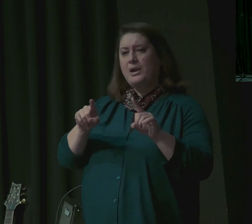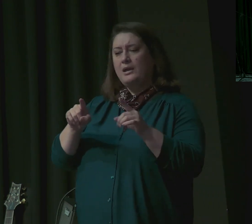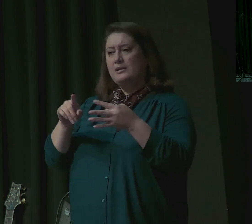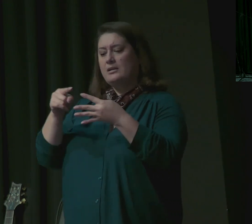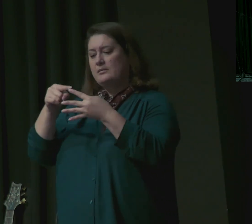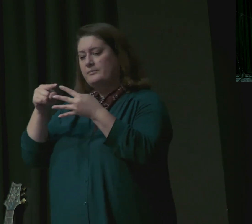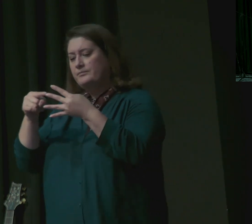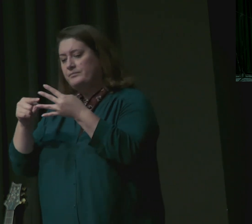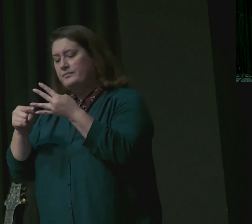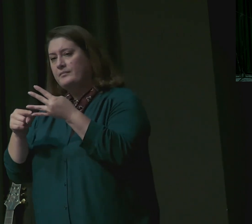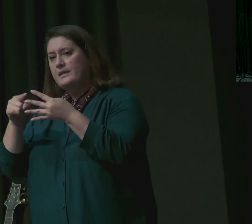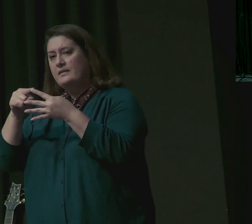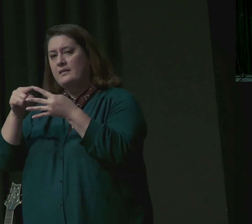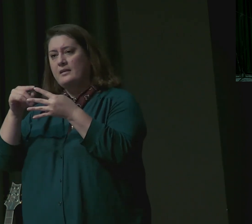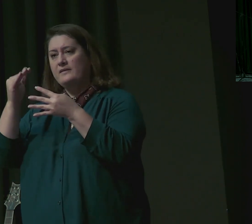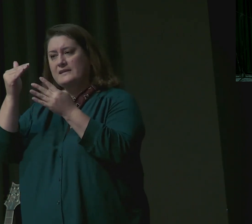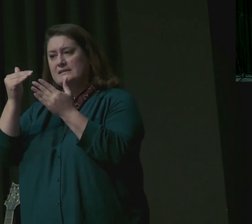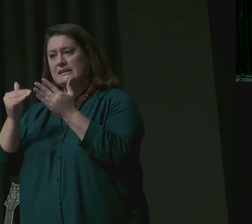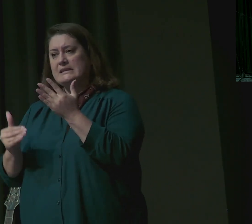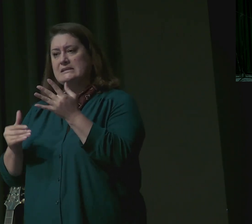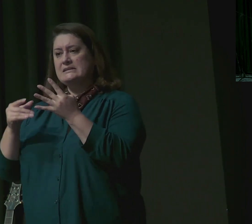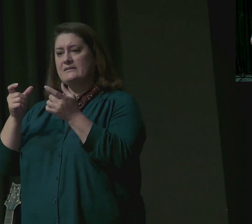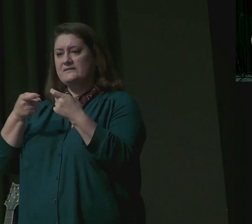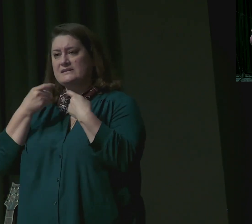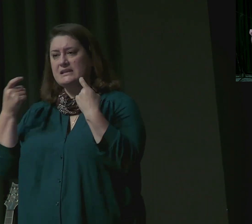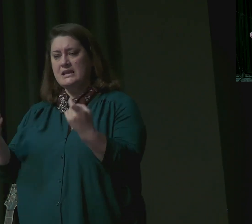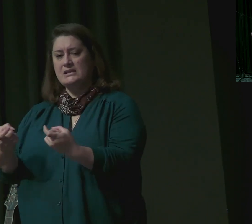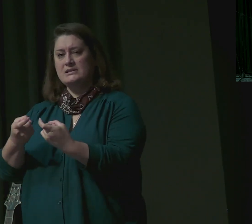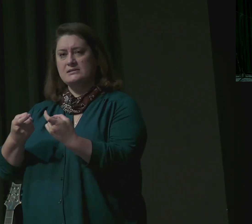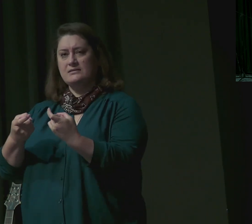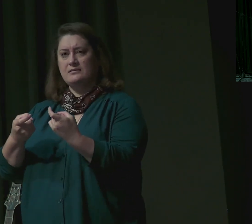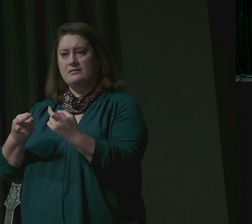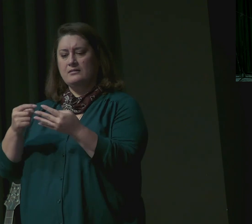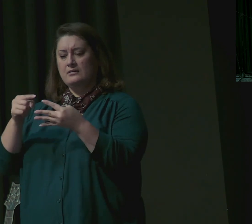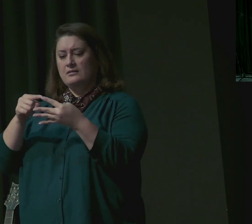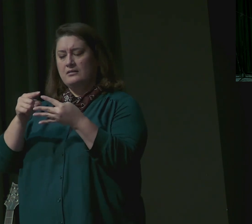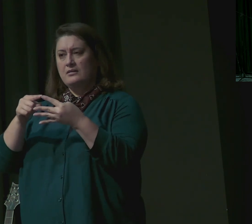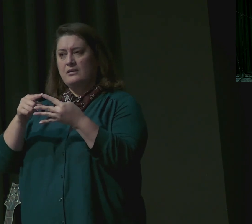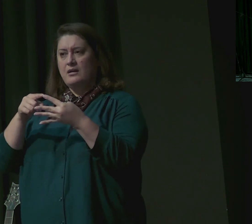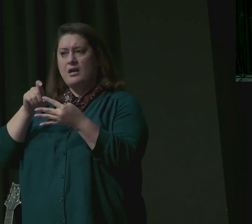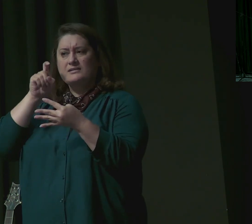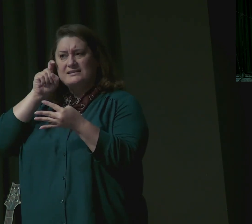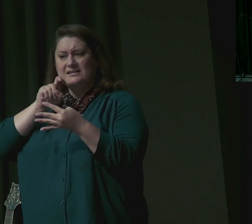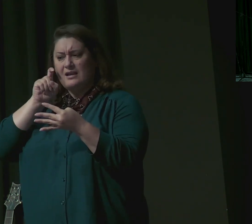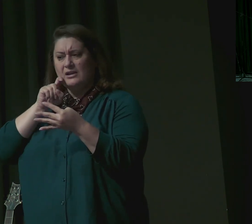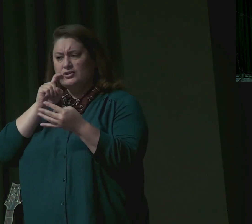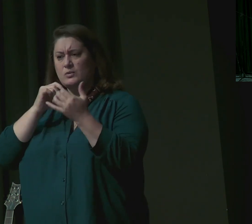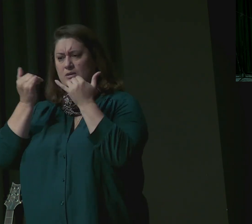sin lists sometimes in the middle of them are some pretty scary stuff